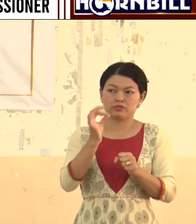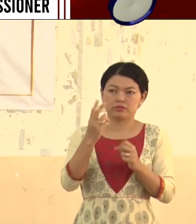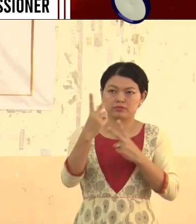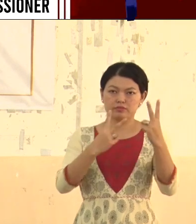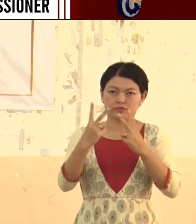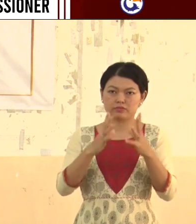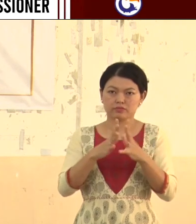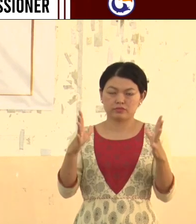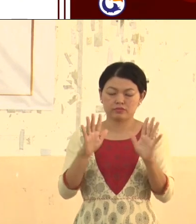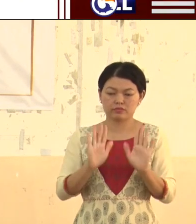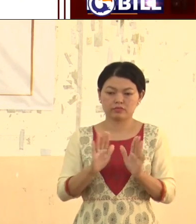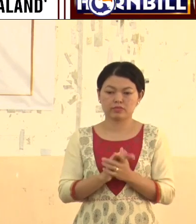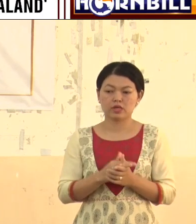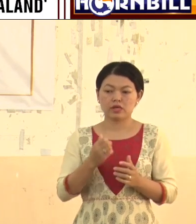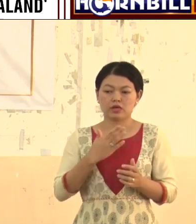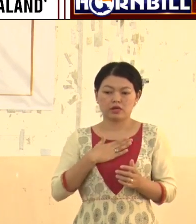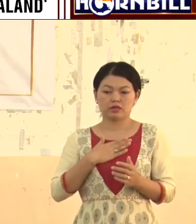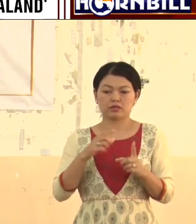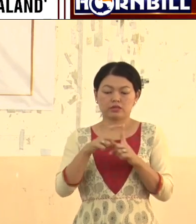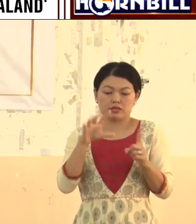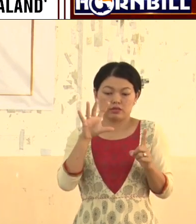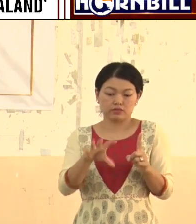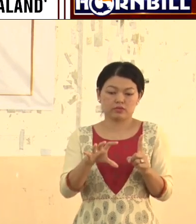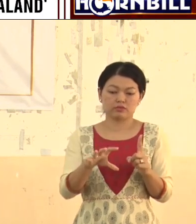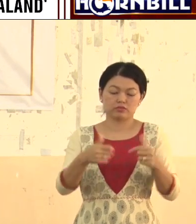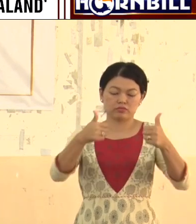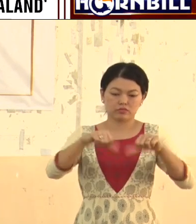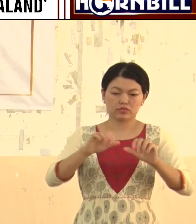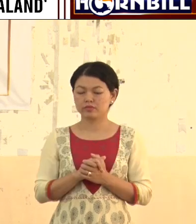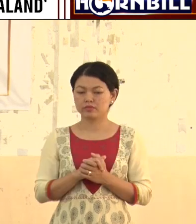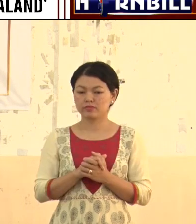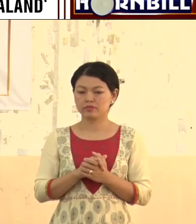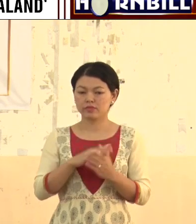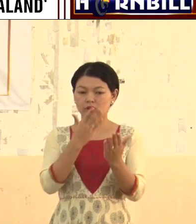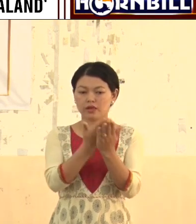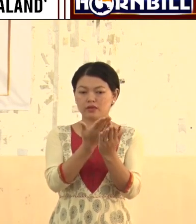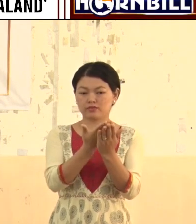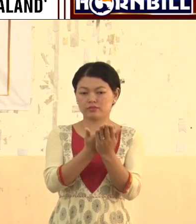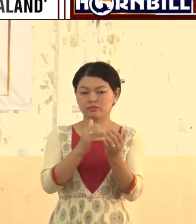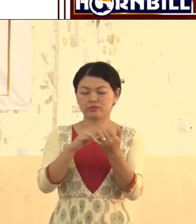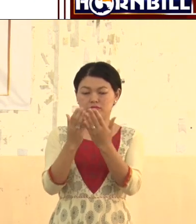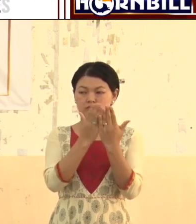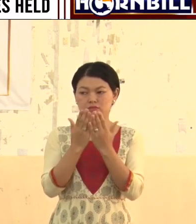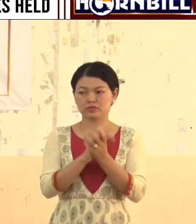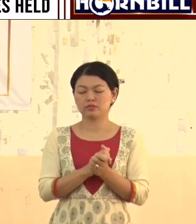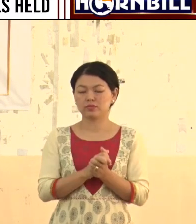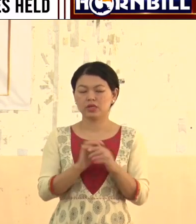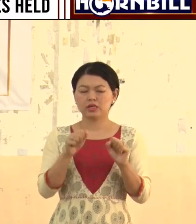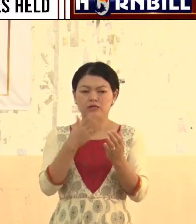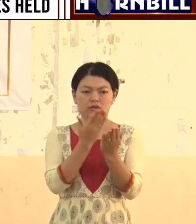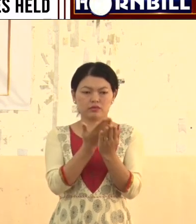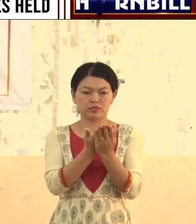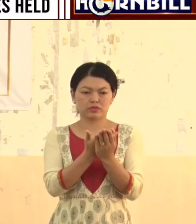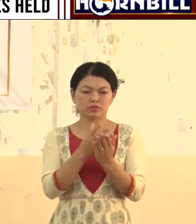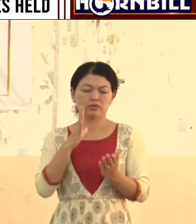our department is also failing from their parts, as we see. Admission is one very, very important